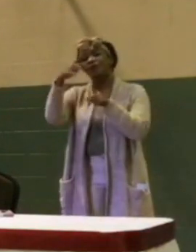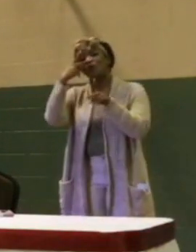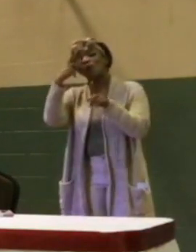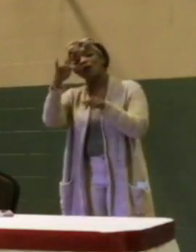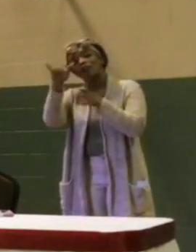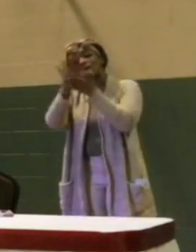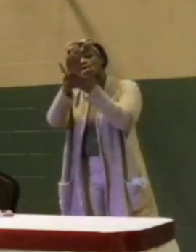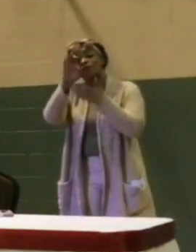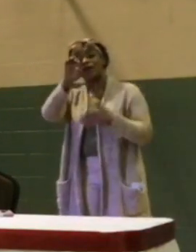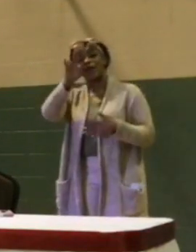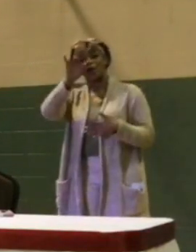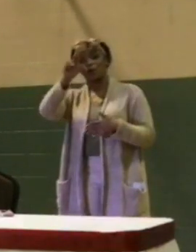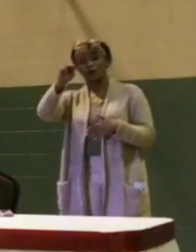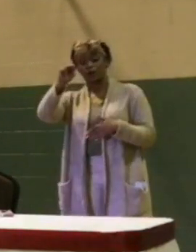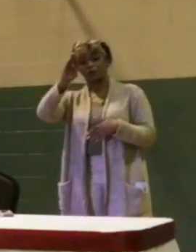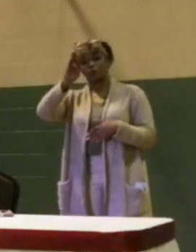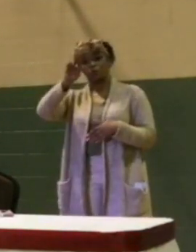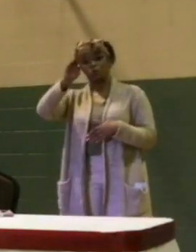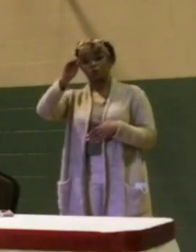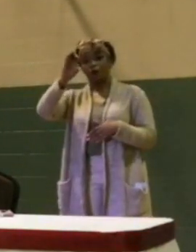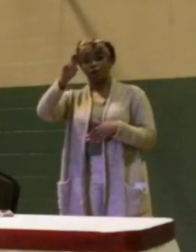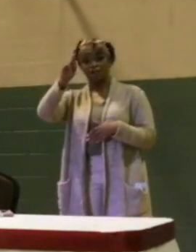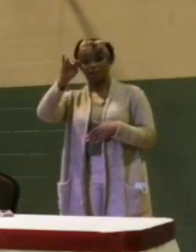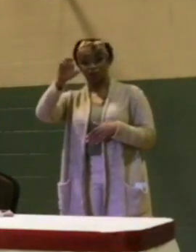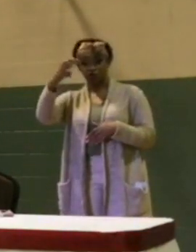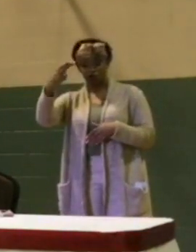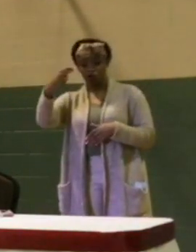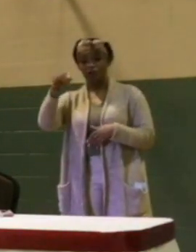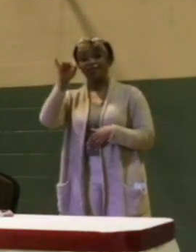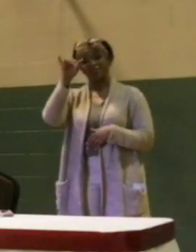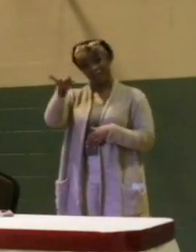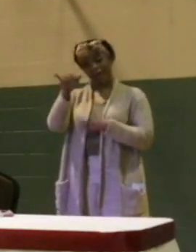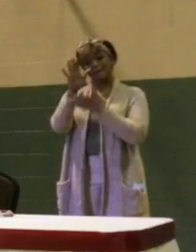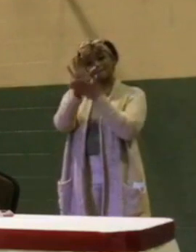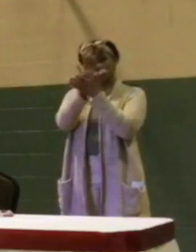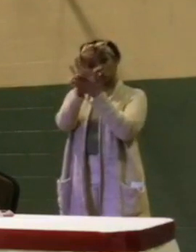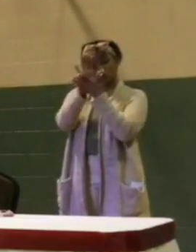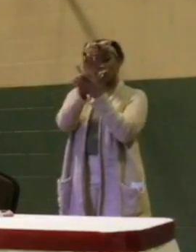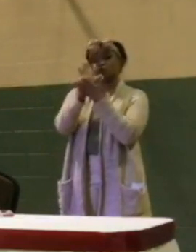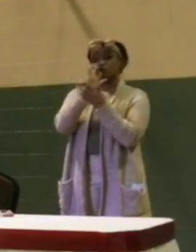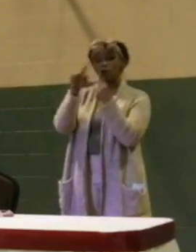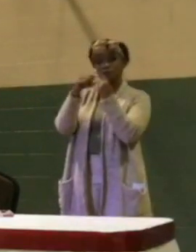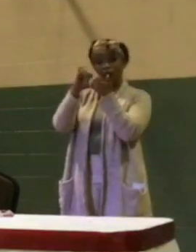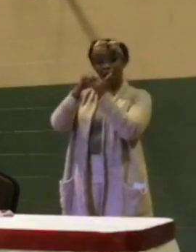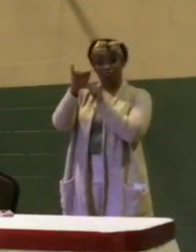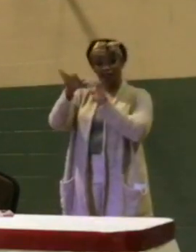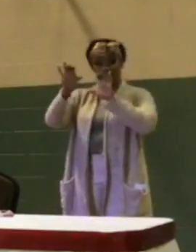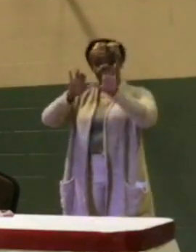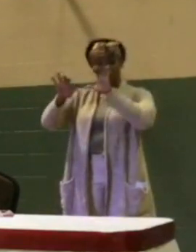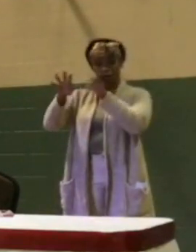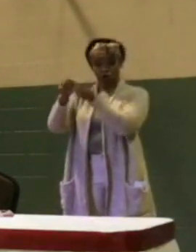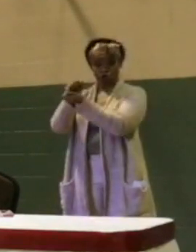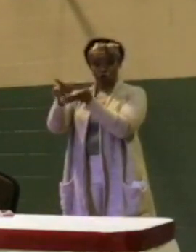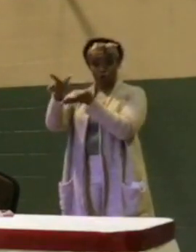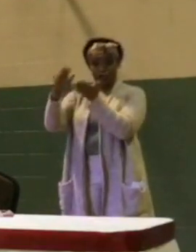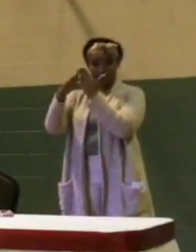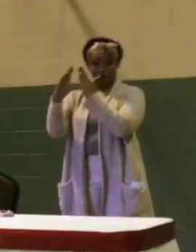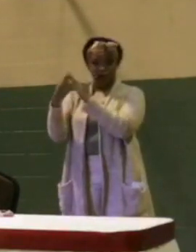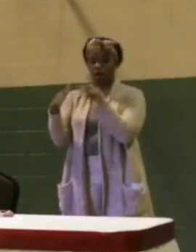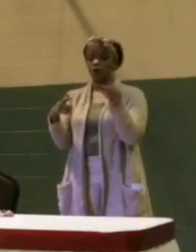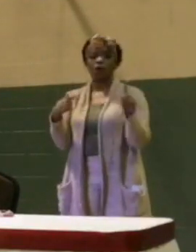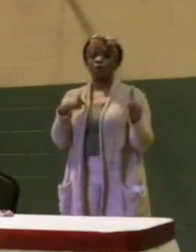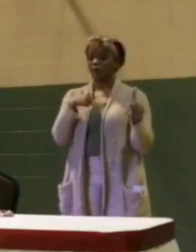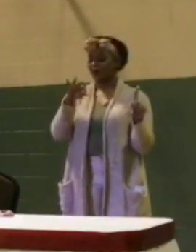but that whole movie is all about the destruction of hexavalent chromium on a town. Flint does not need any more kind of